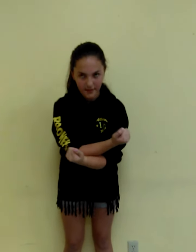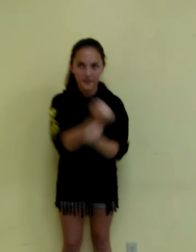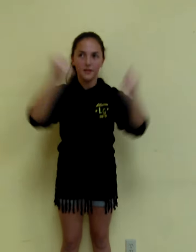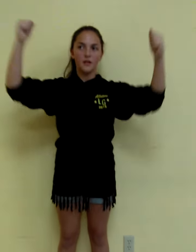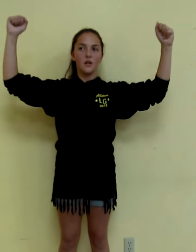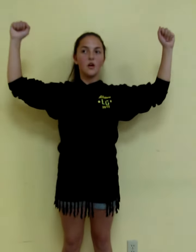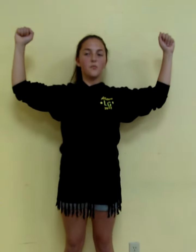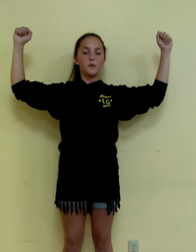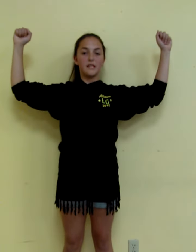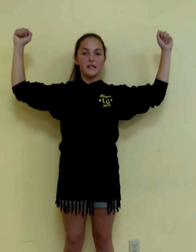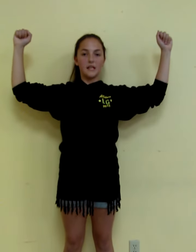X, P.